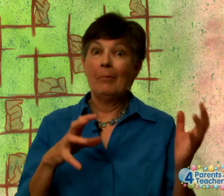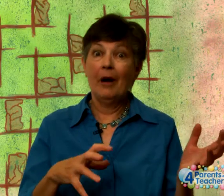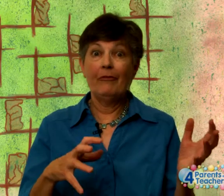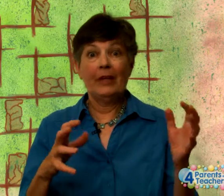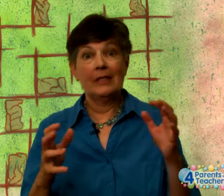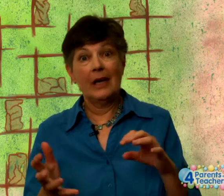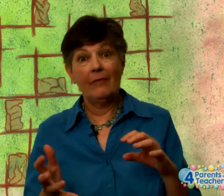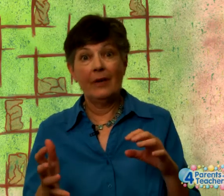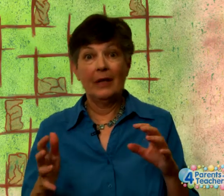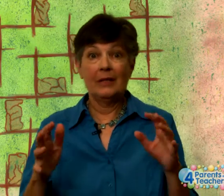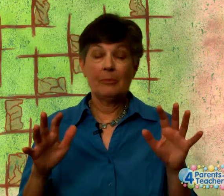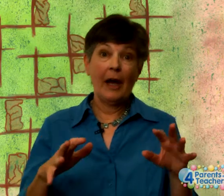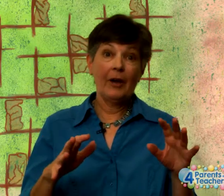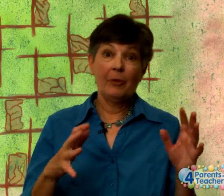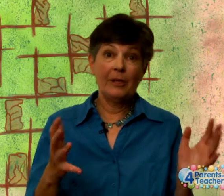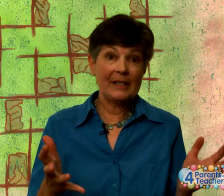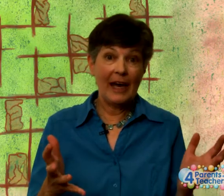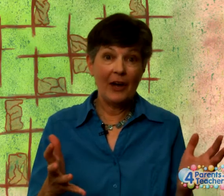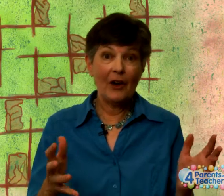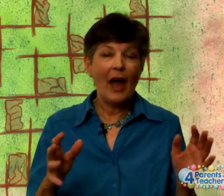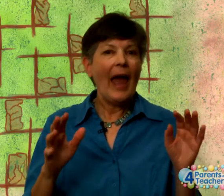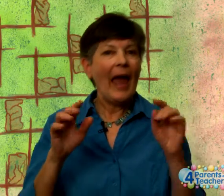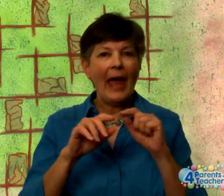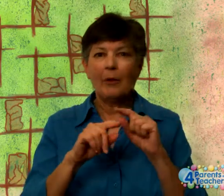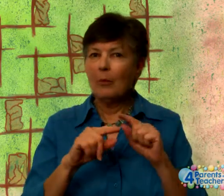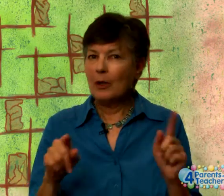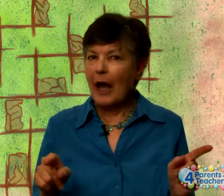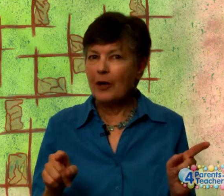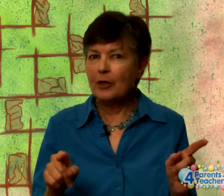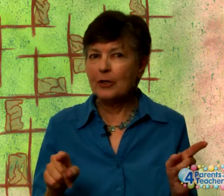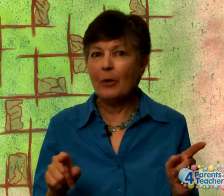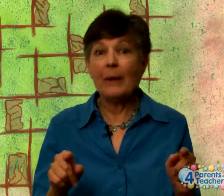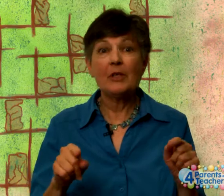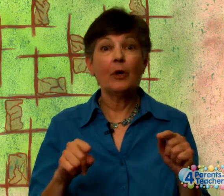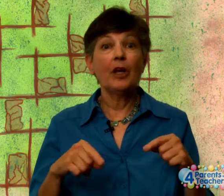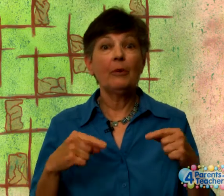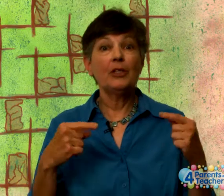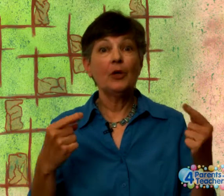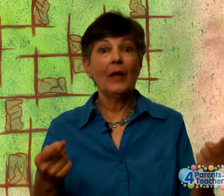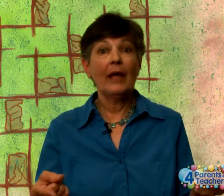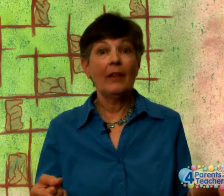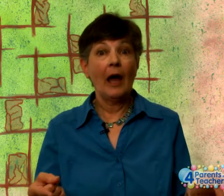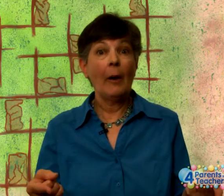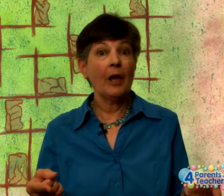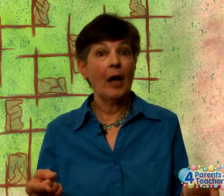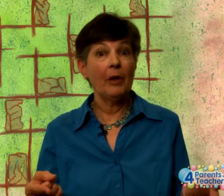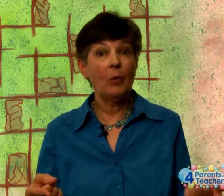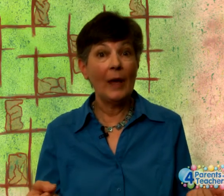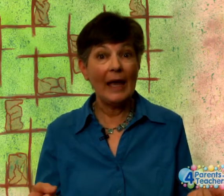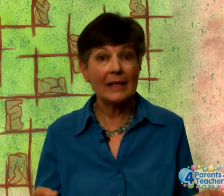got Muffet and Tuffet. And Spider and Besider. And a lot of nursery rhymes that we're going to be doing in the upcoming weeks.